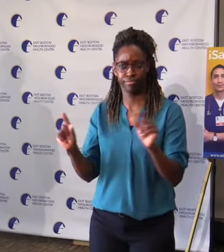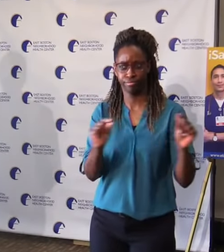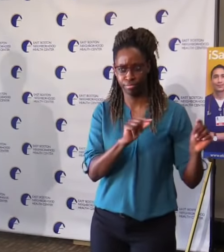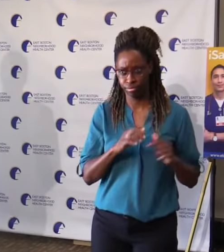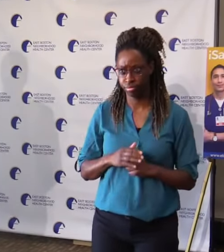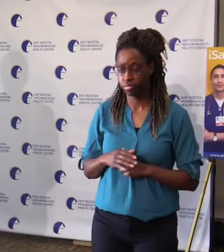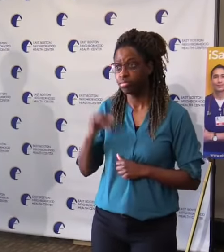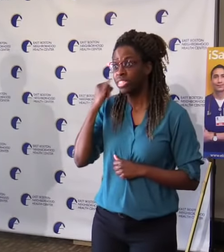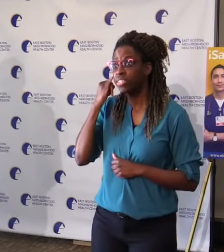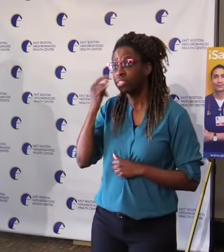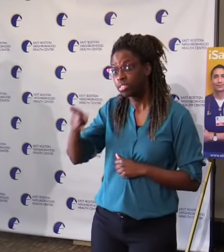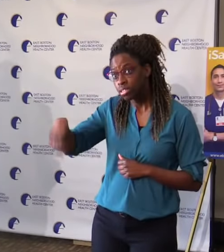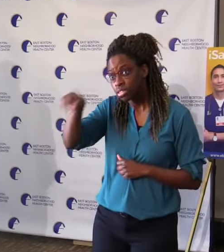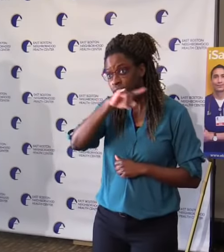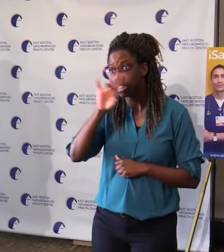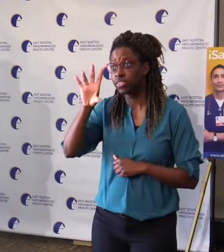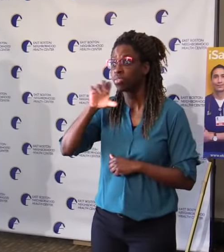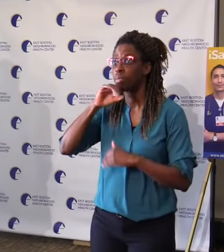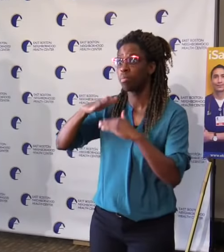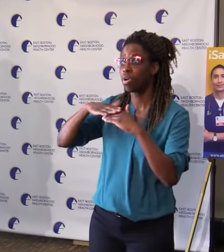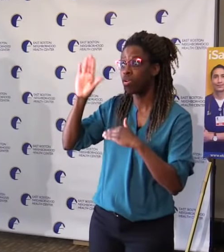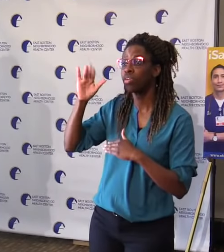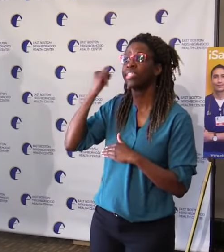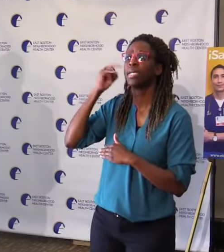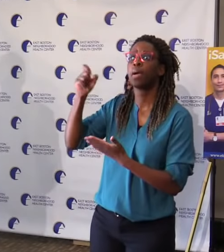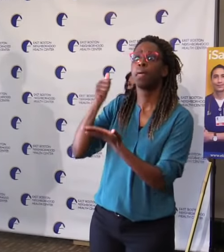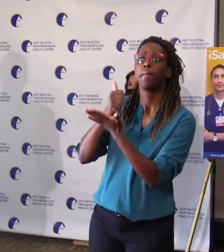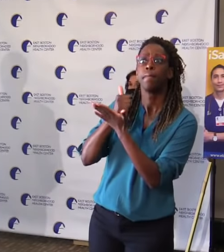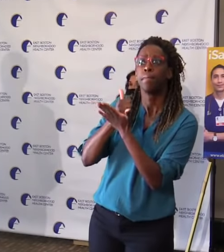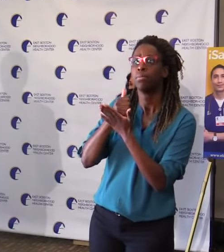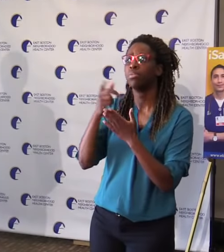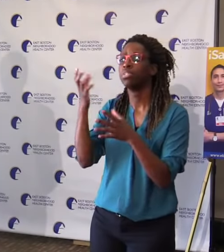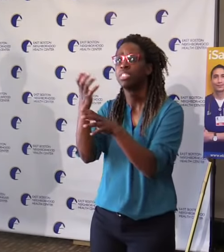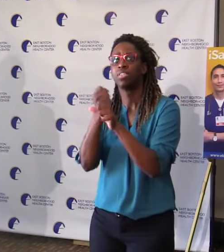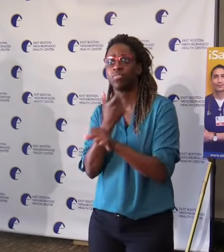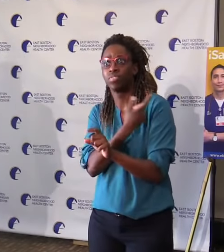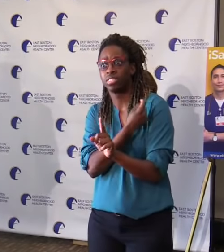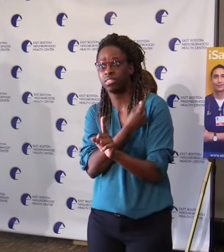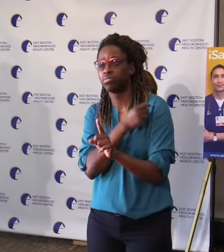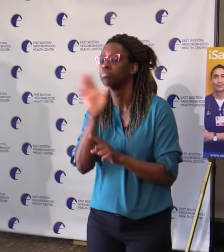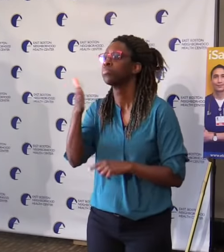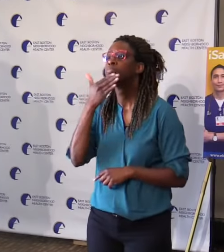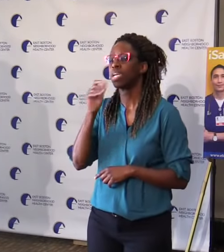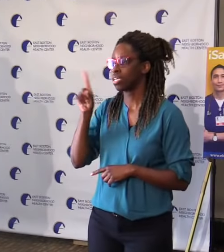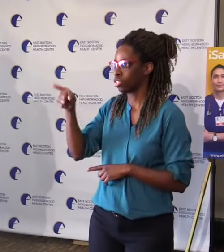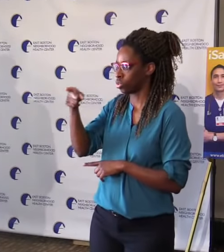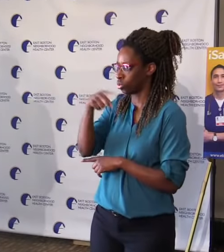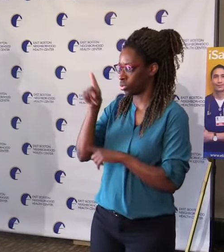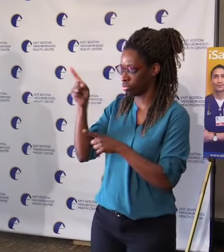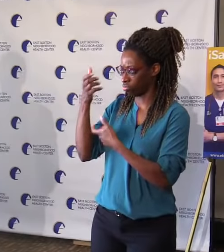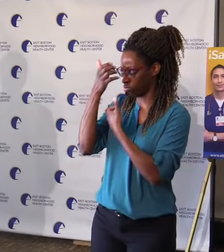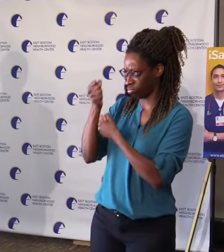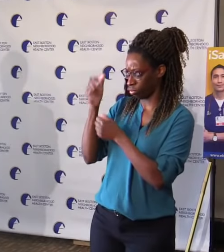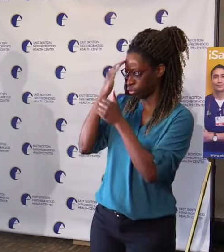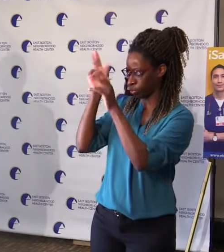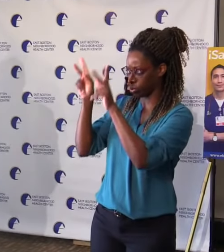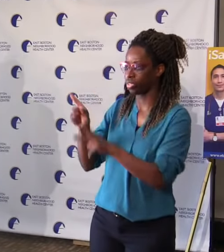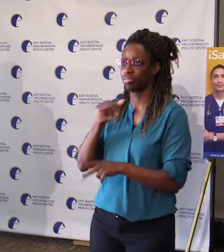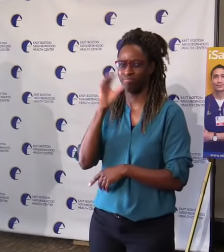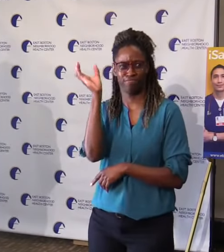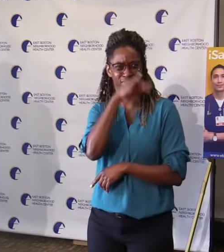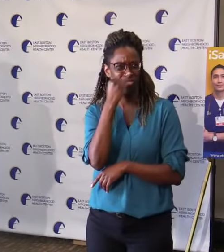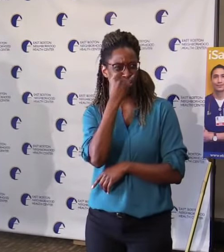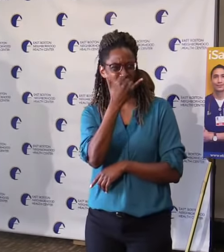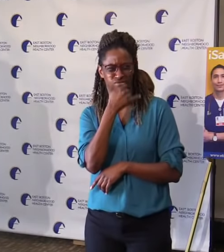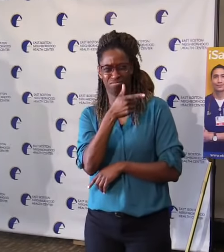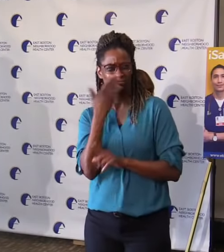assistance going through the vaccination process, you should only reach out to somebody that you know or trust to bring you as your